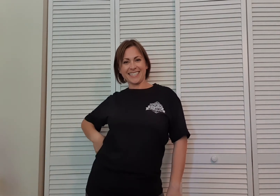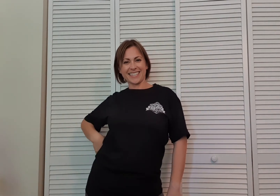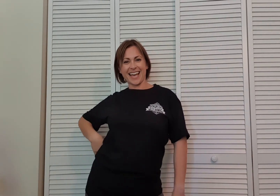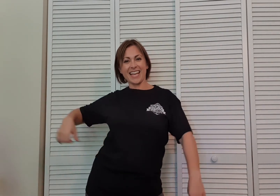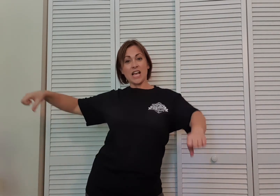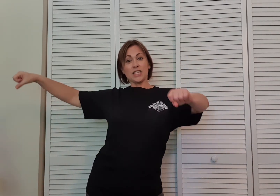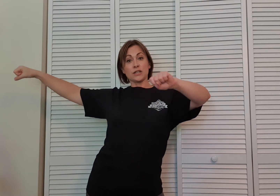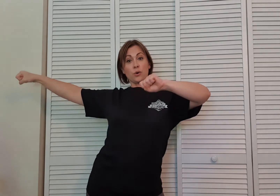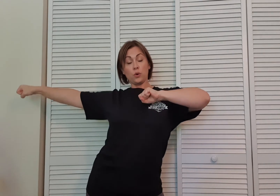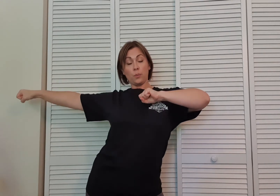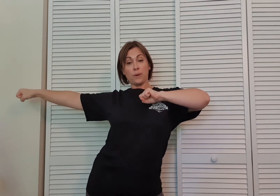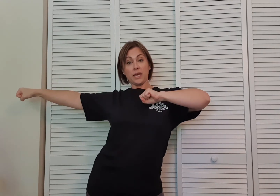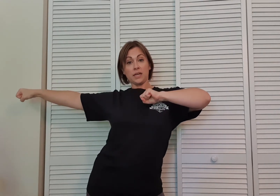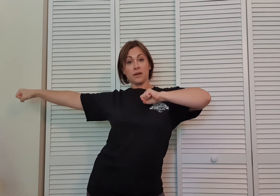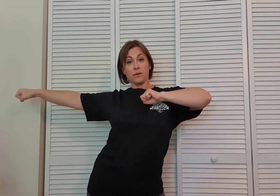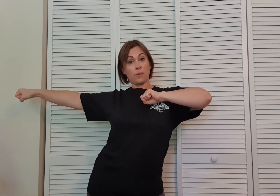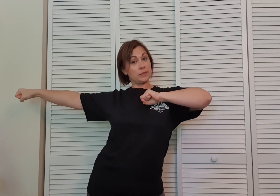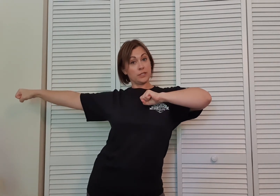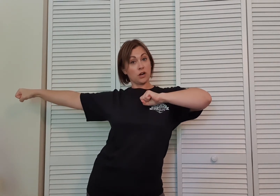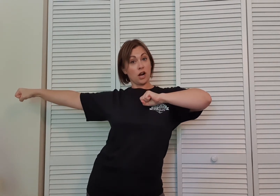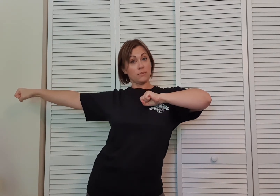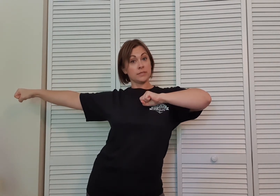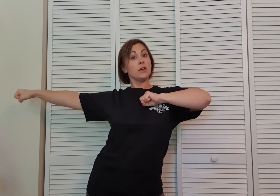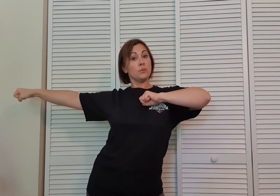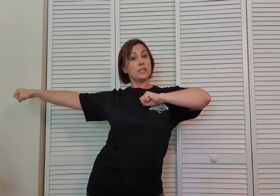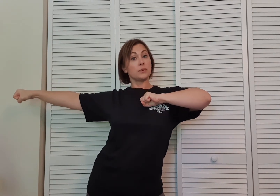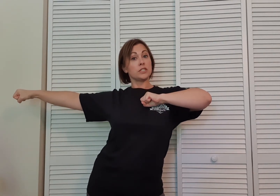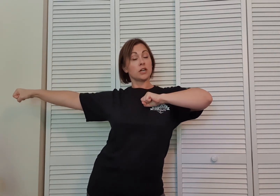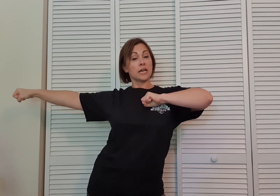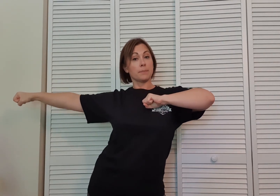Okay. So hoop it. When we switch our arms, we switch our hips.